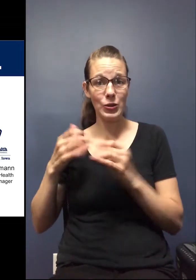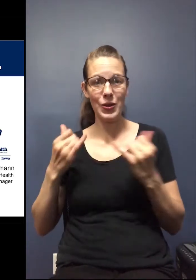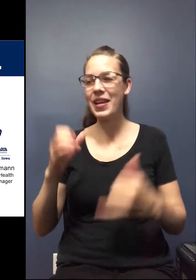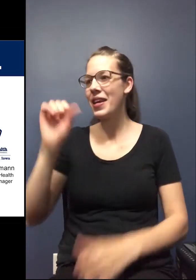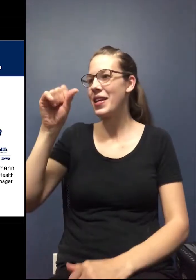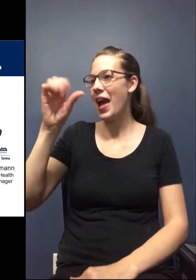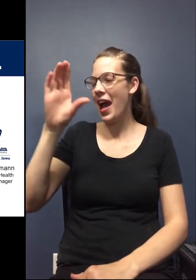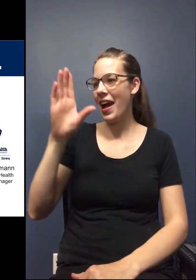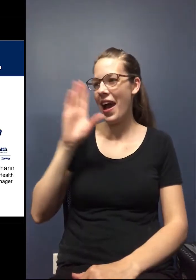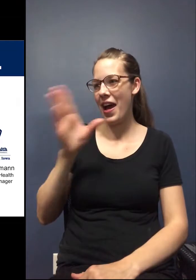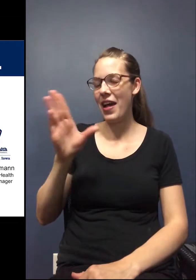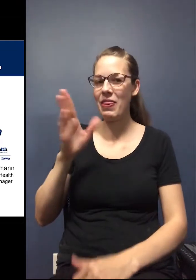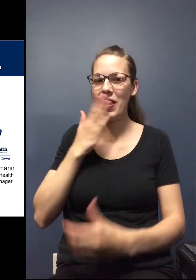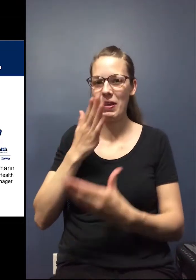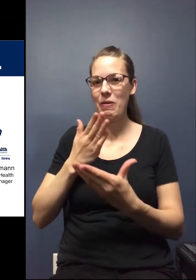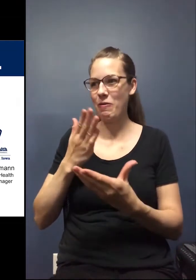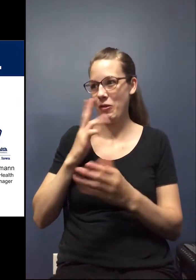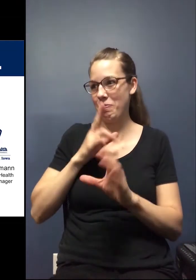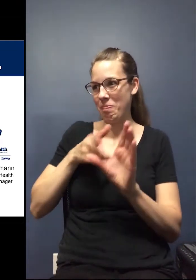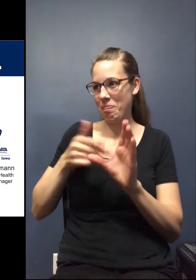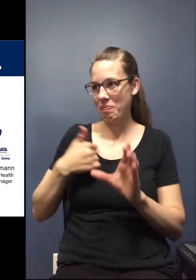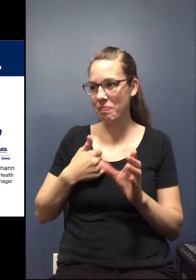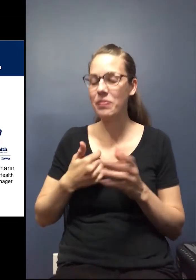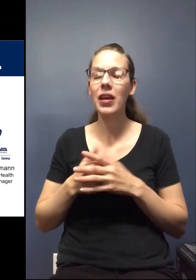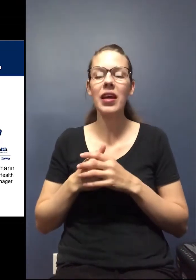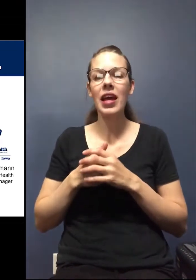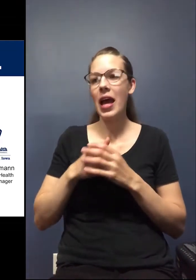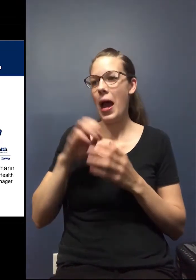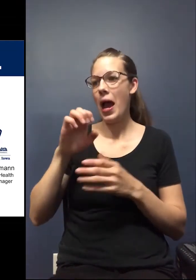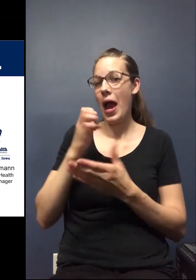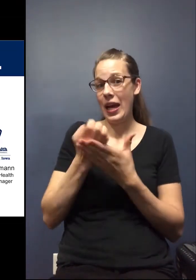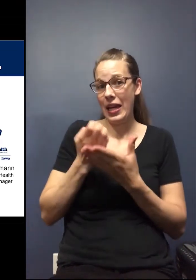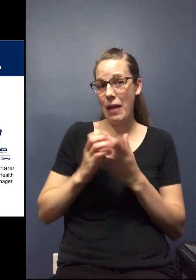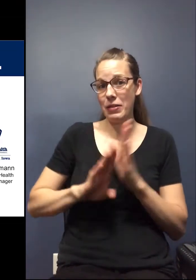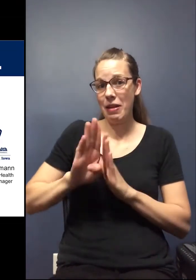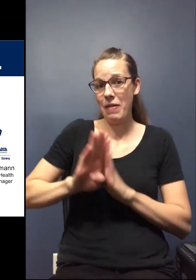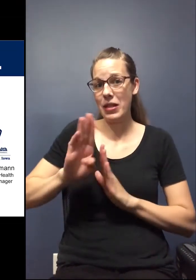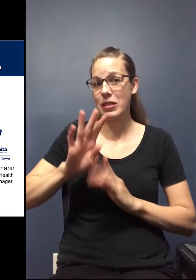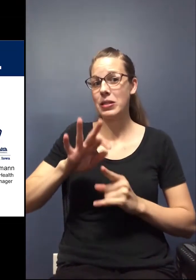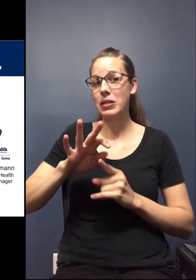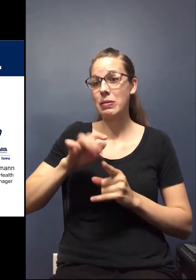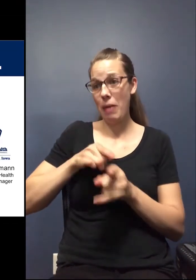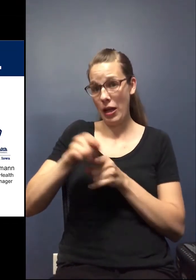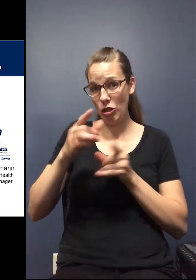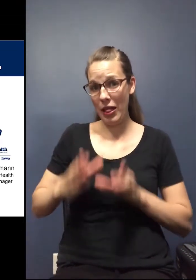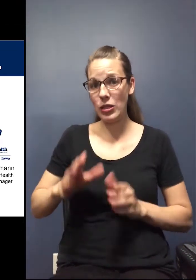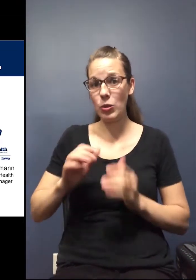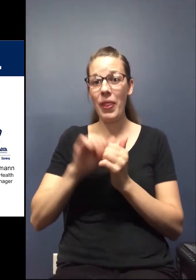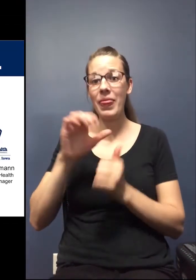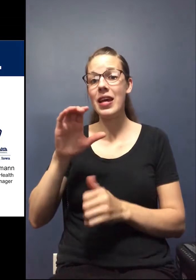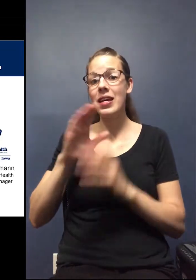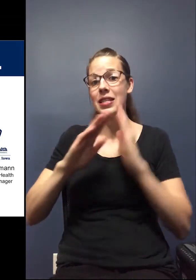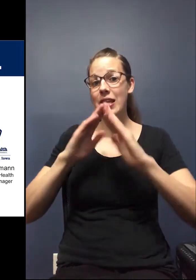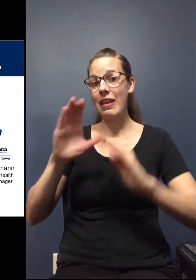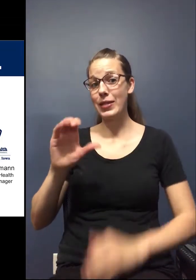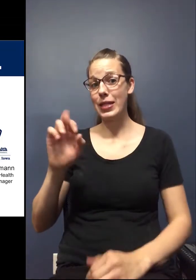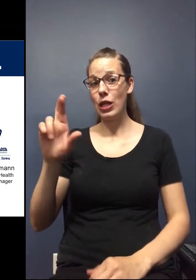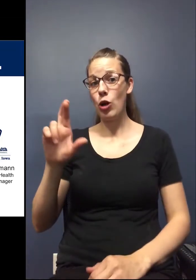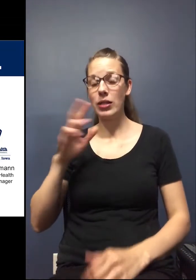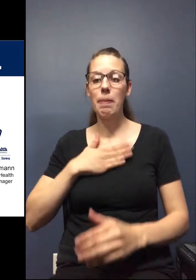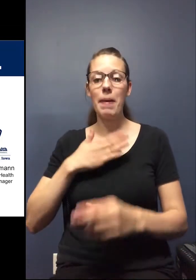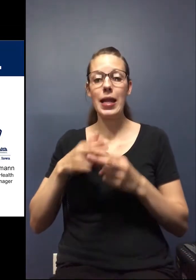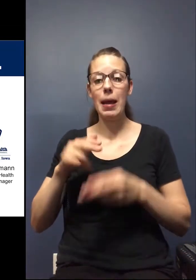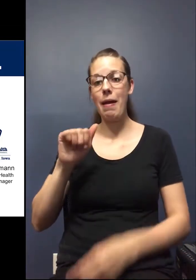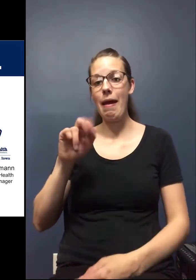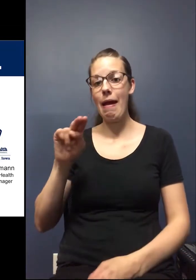Yeah, Caitlin, thanks for having me. I am an economic development specialist with the City of Cedar Rapids. My name is Anna Stomp.